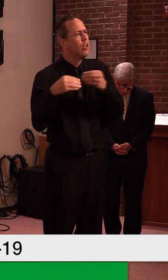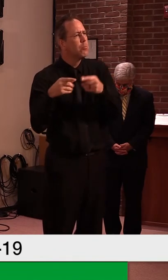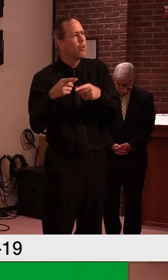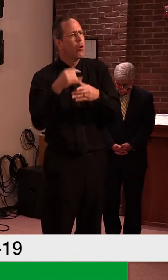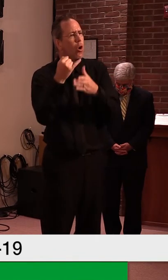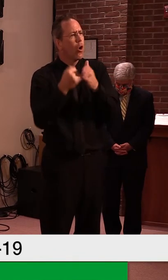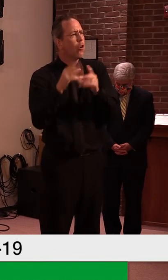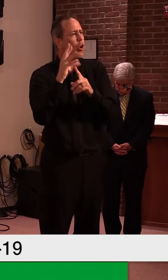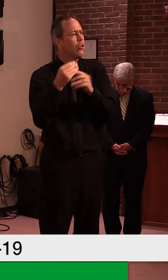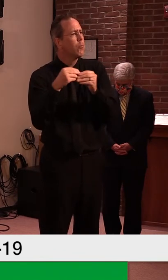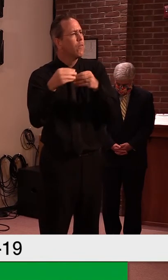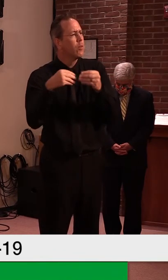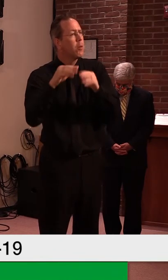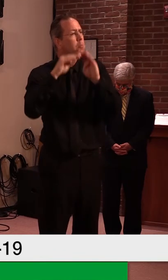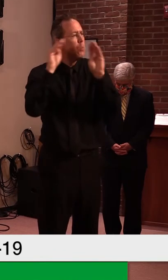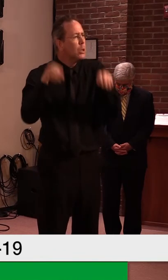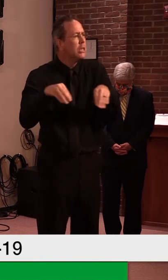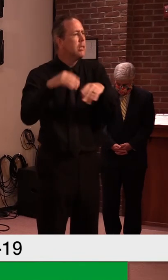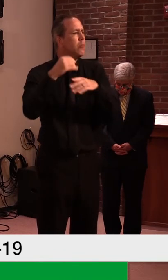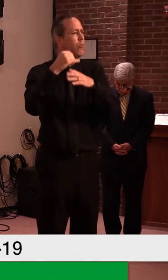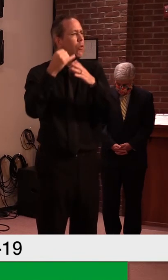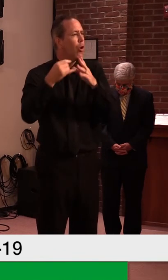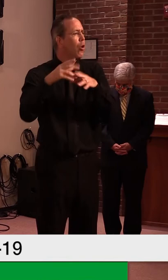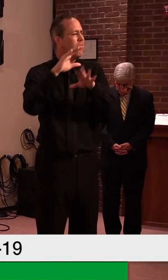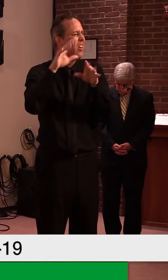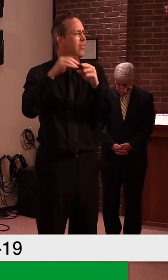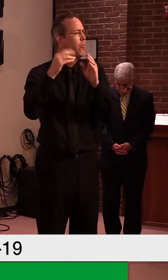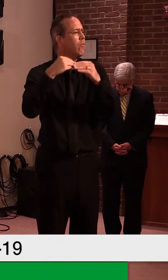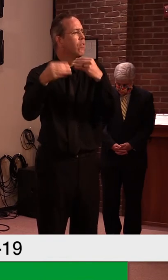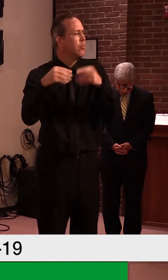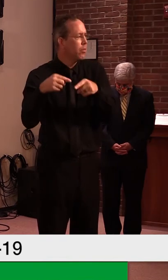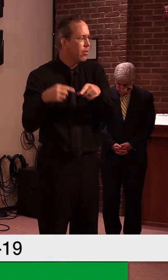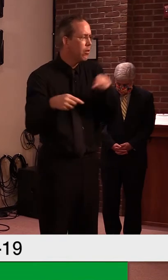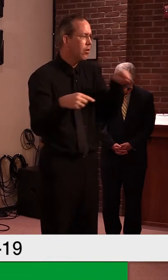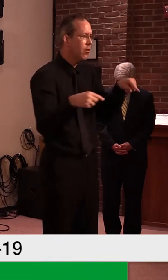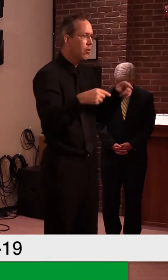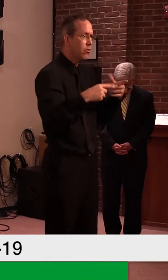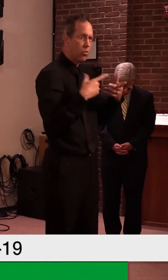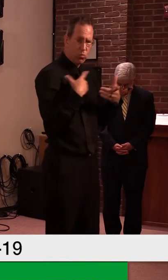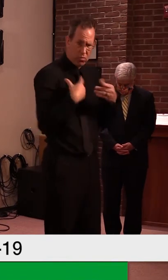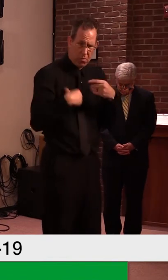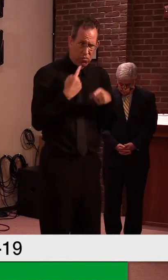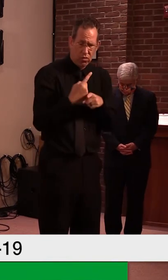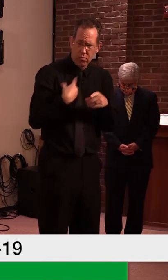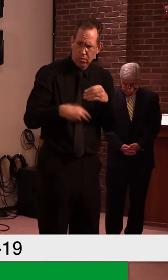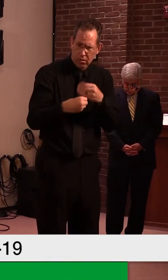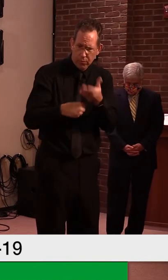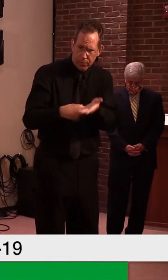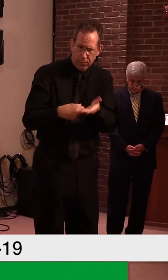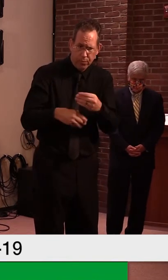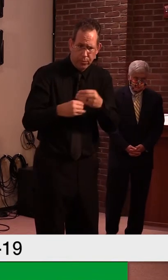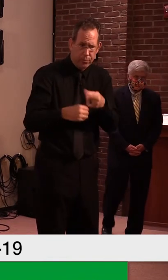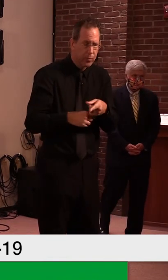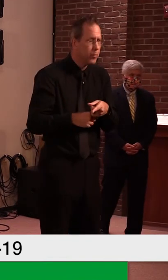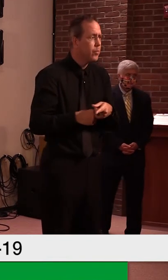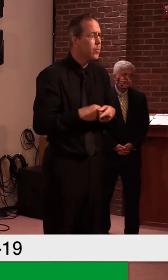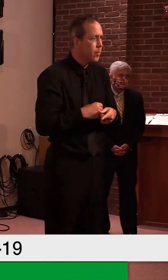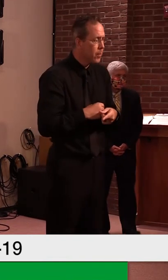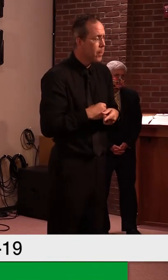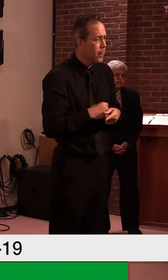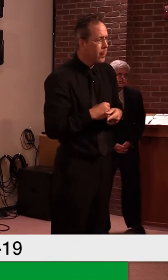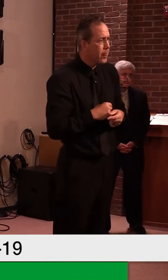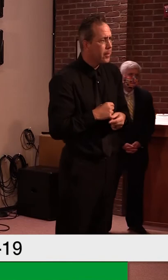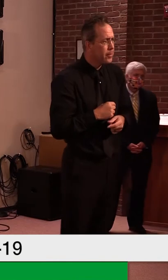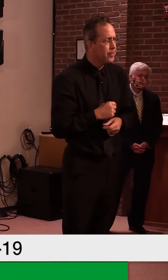Um, Secretary Kerley, anything you can add to that? I would just, um, Erin, I would just encourage you to reach out, um,